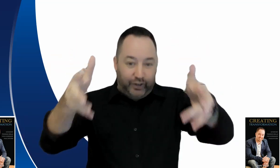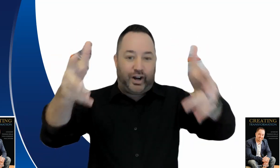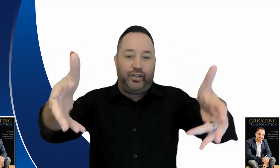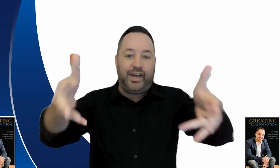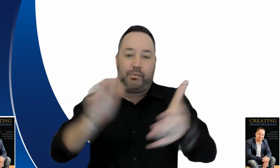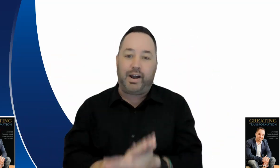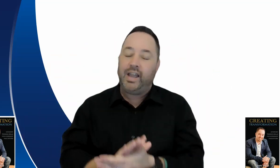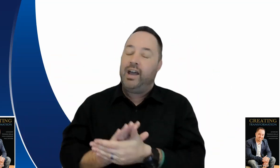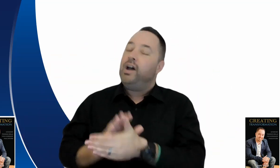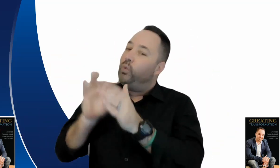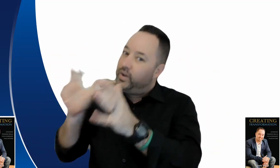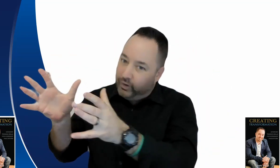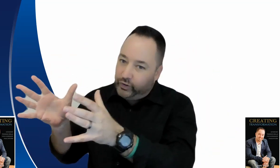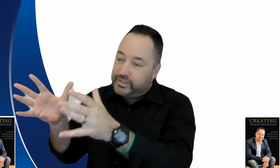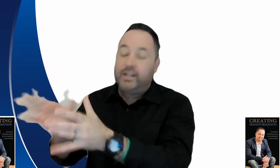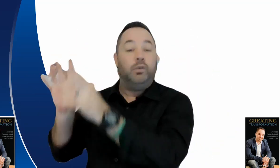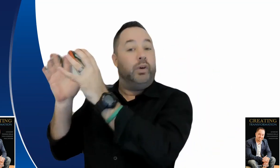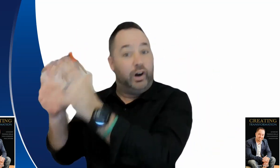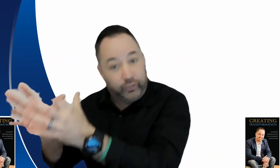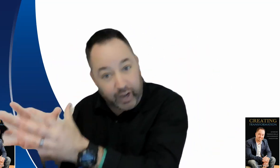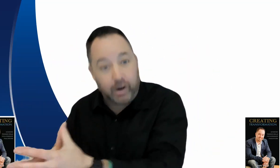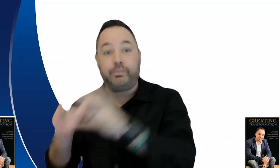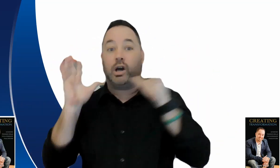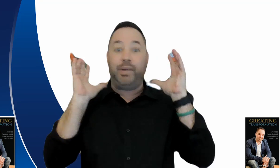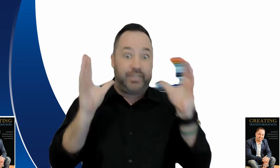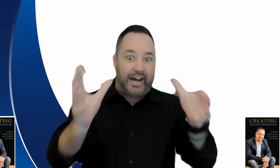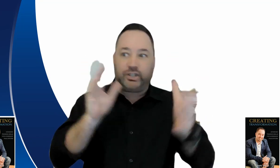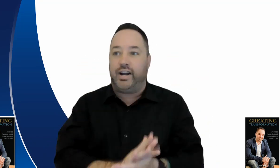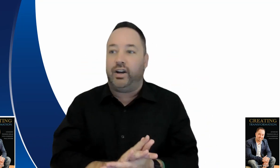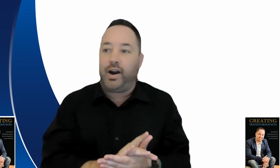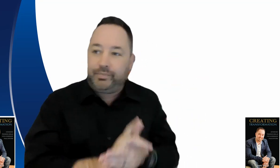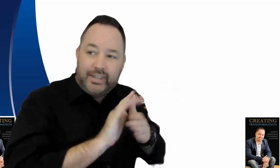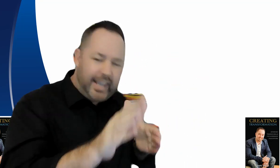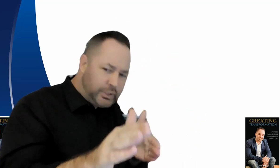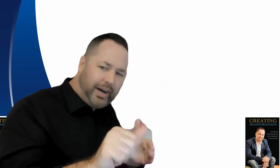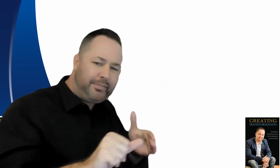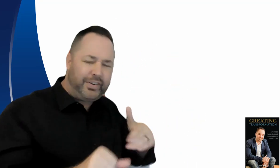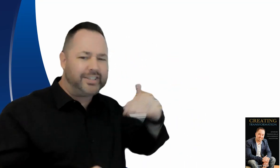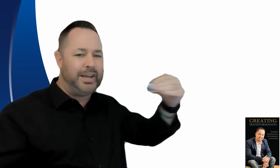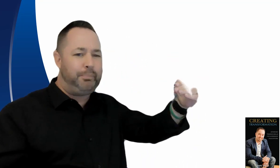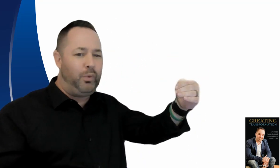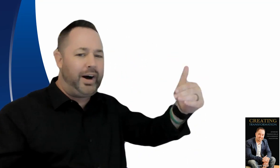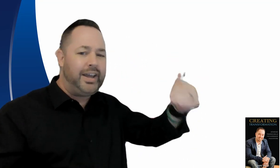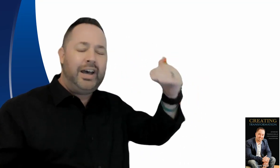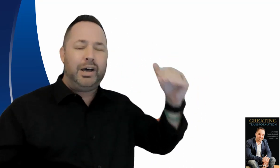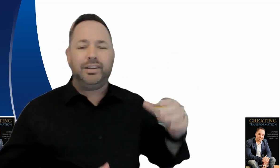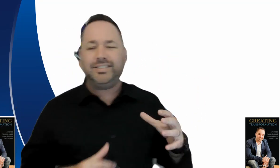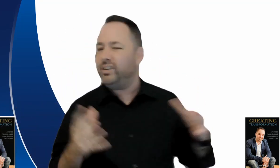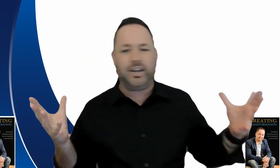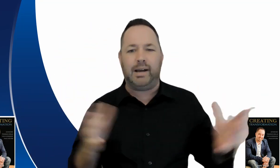fault on them right we've all seen them we all know i'm don't be that trainer right next one very simple one don't